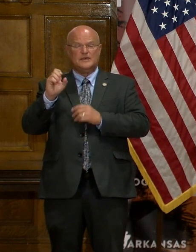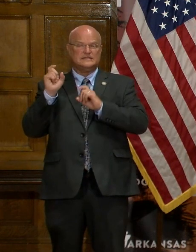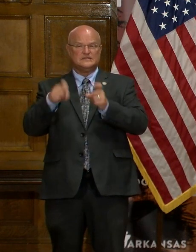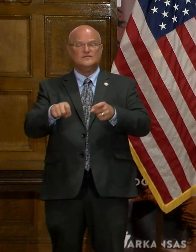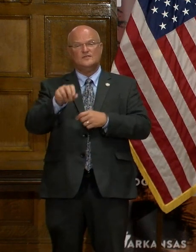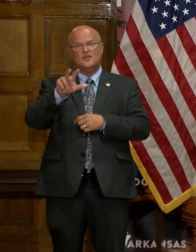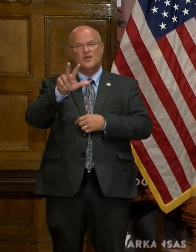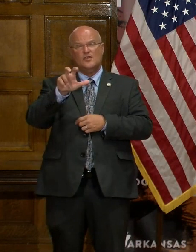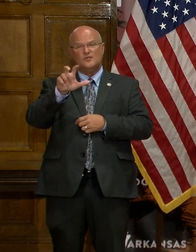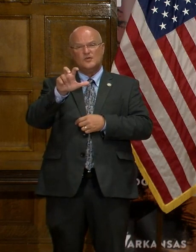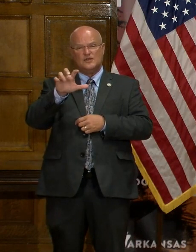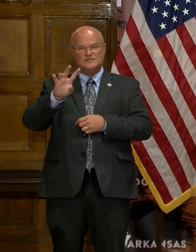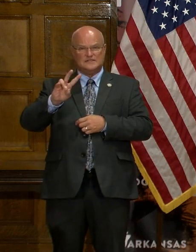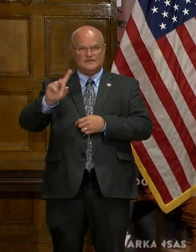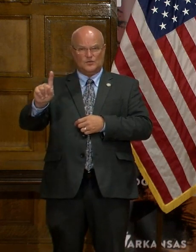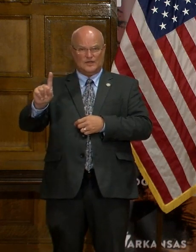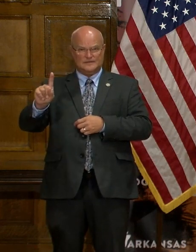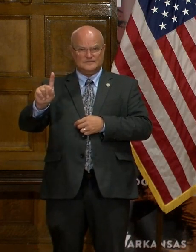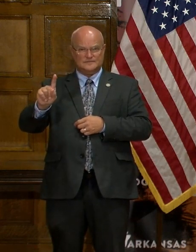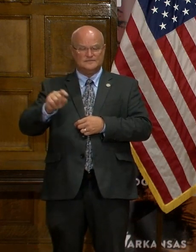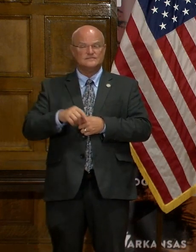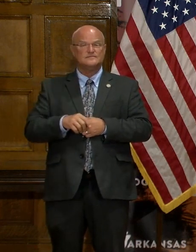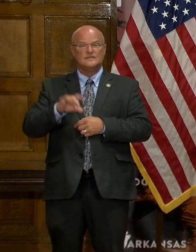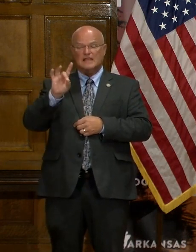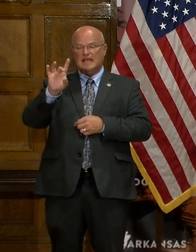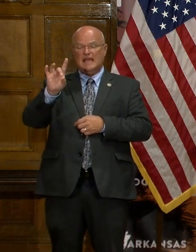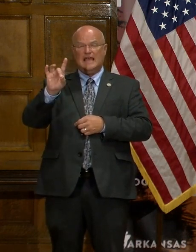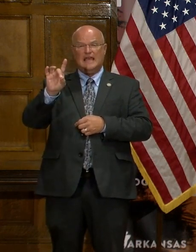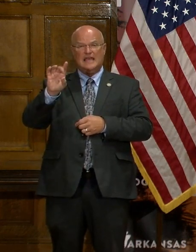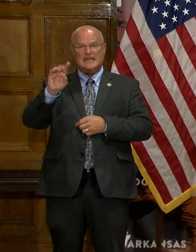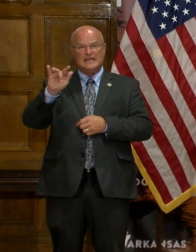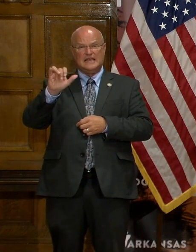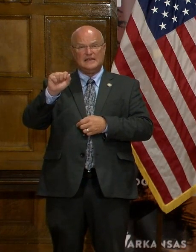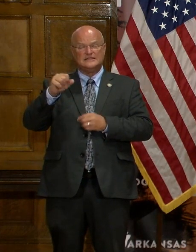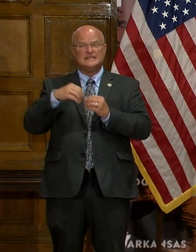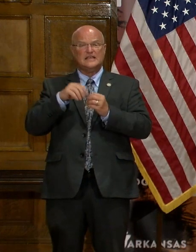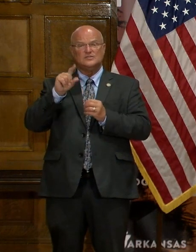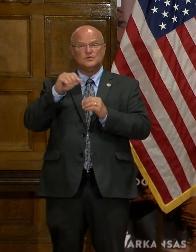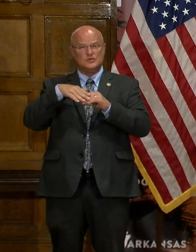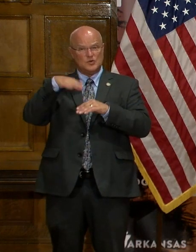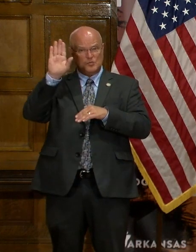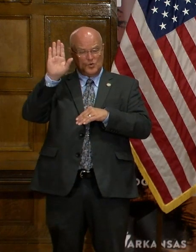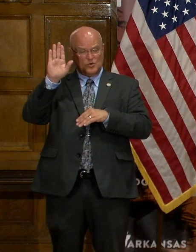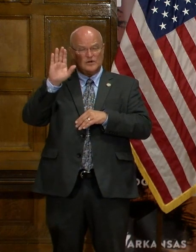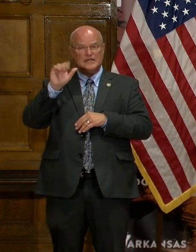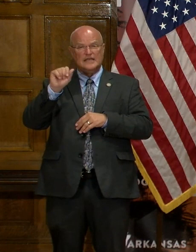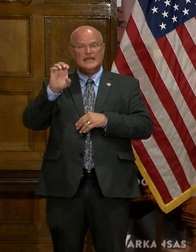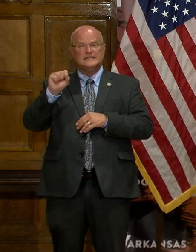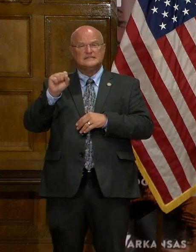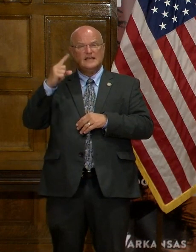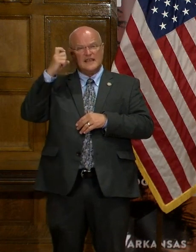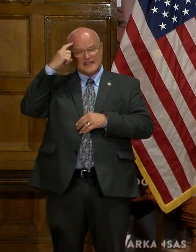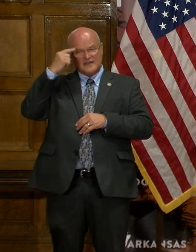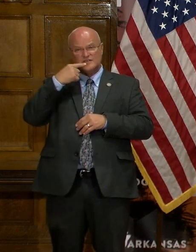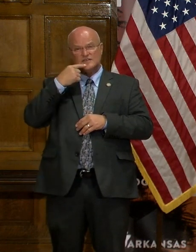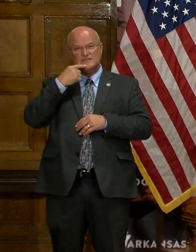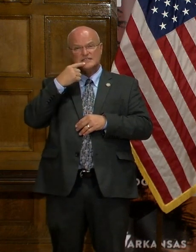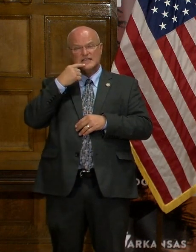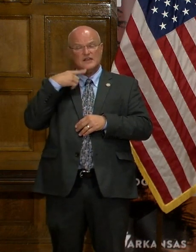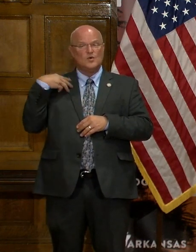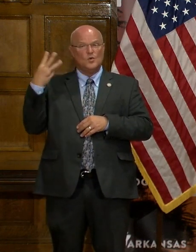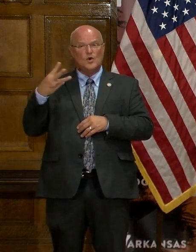371. There were eight counties that had 20 or more cases in them. The governor has mentioned